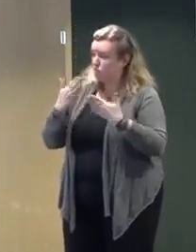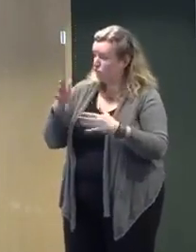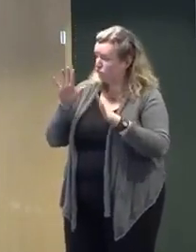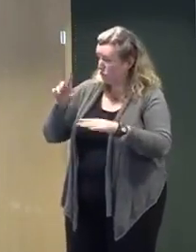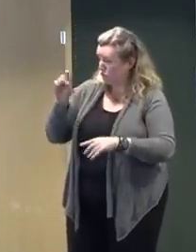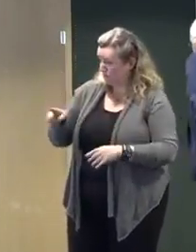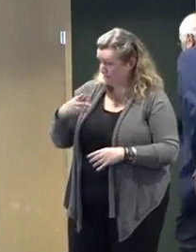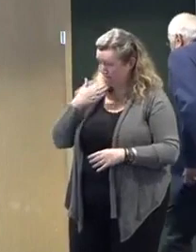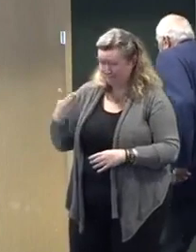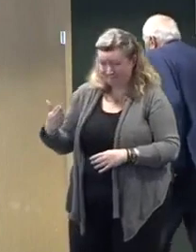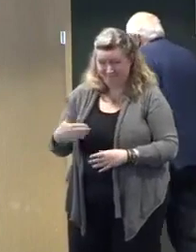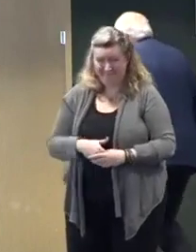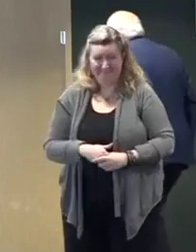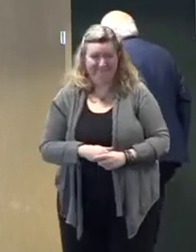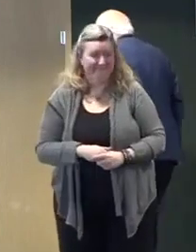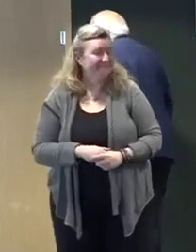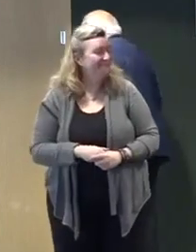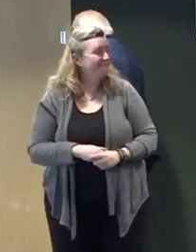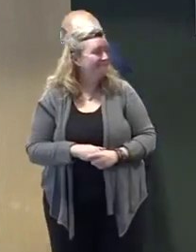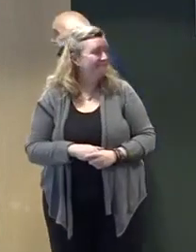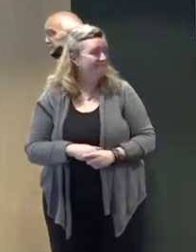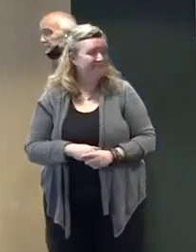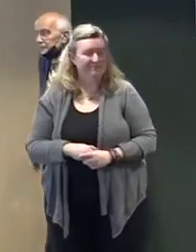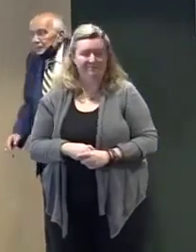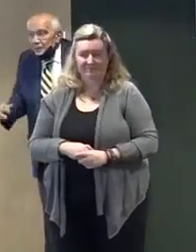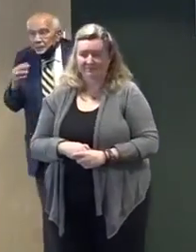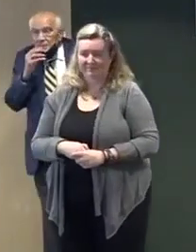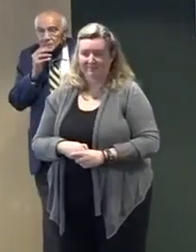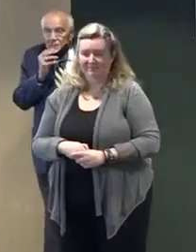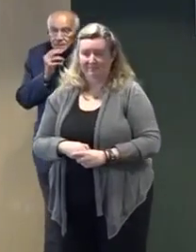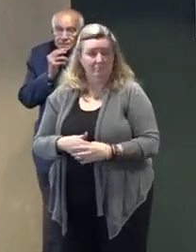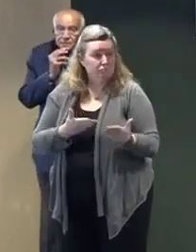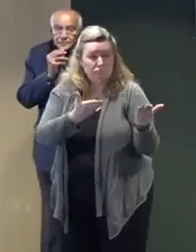you. Thank you. Others?